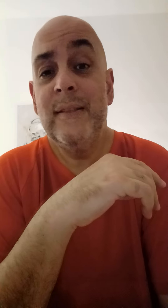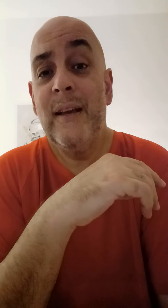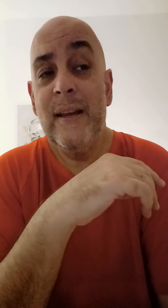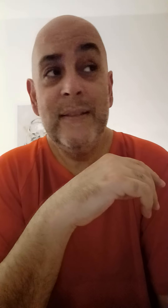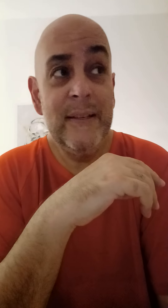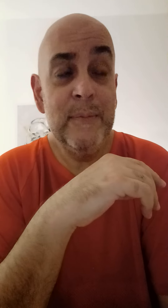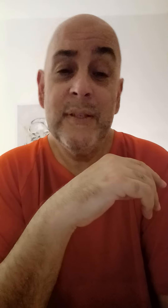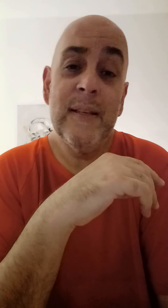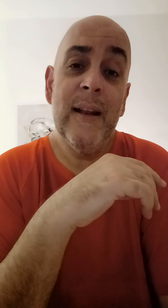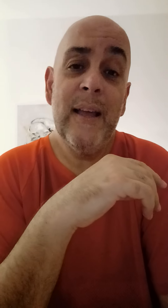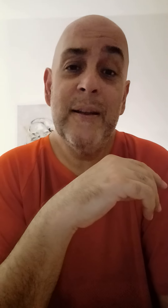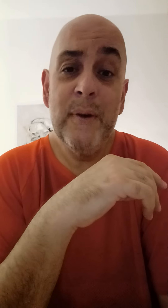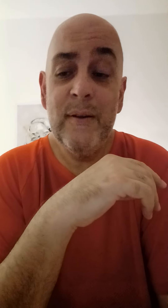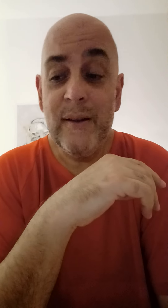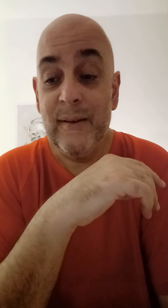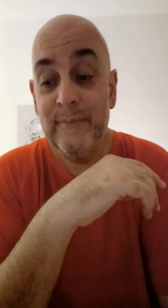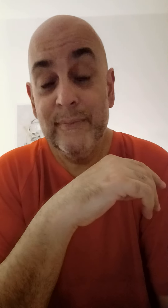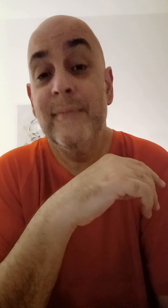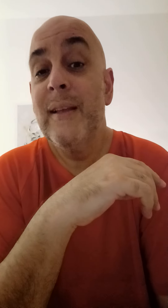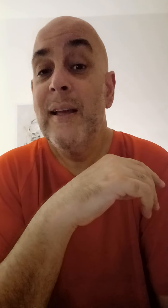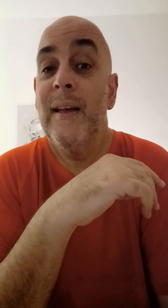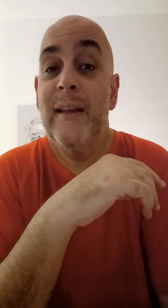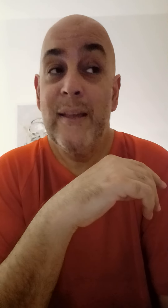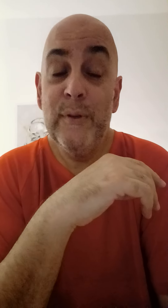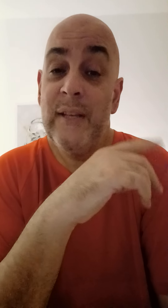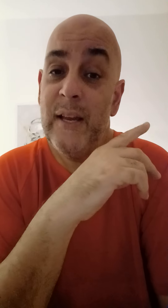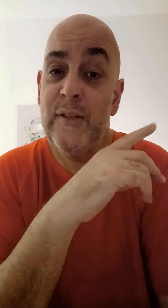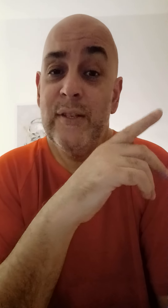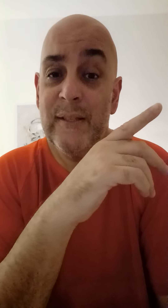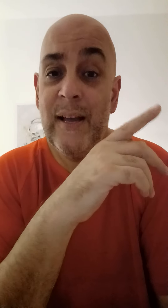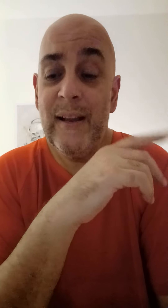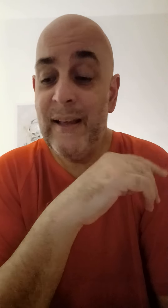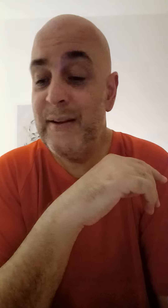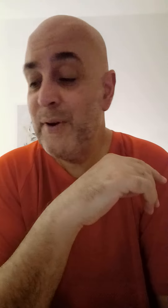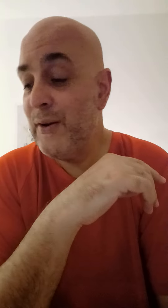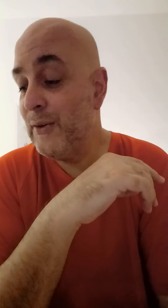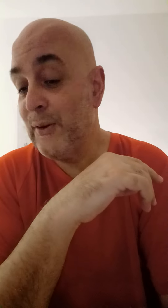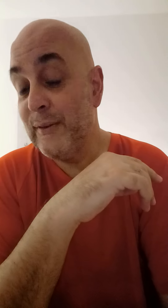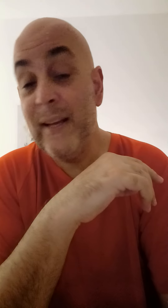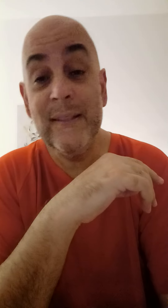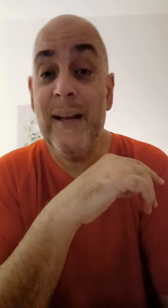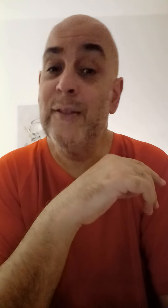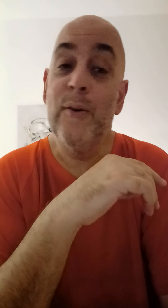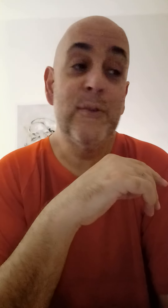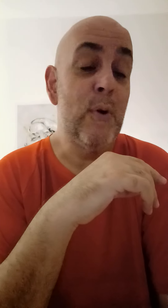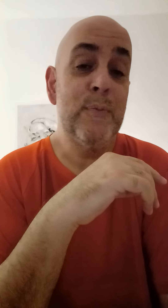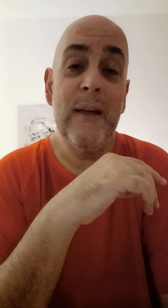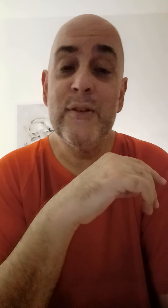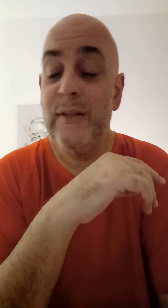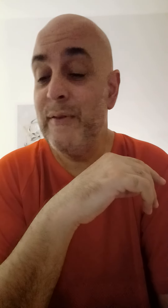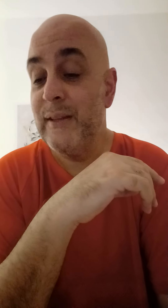CIA teams inside of Latin America. He was the agency's guy in Latin America. So nice guy, though. Spoke Spanish and everything.